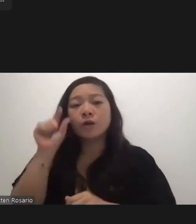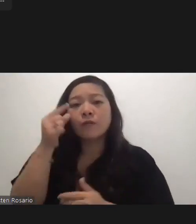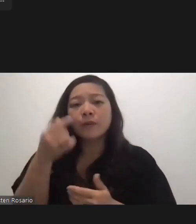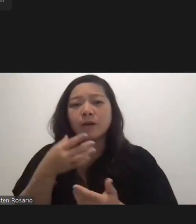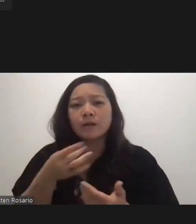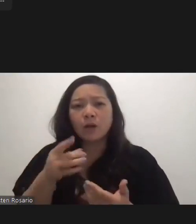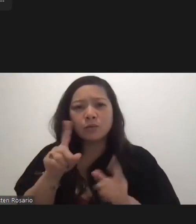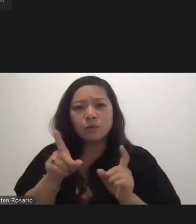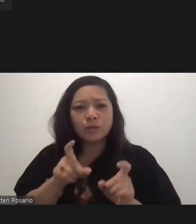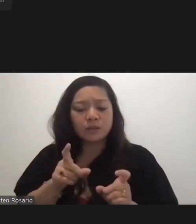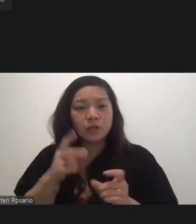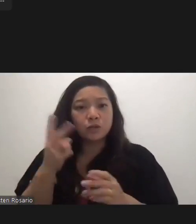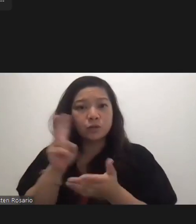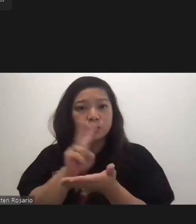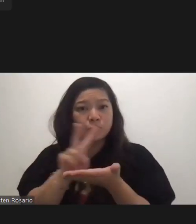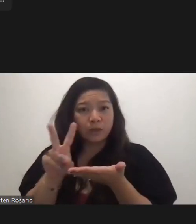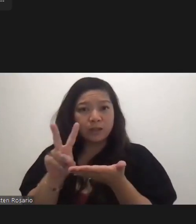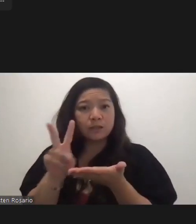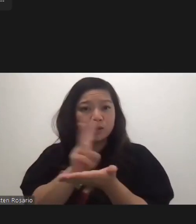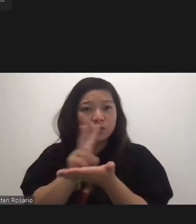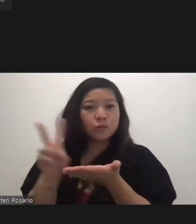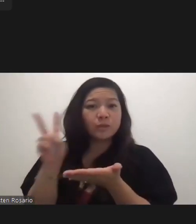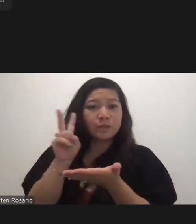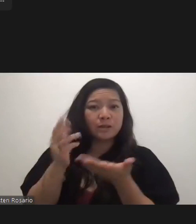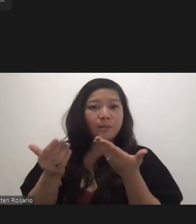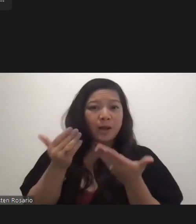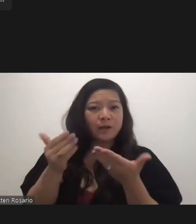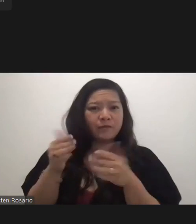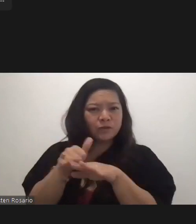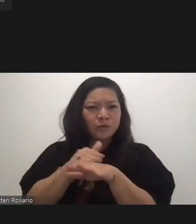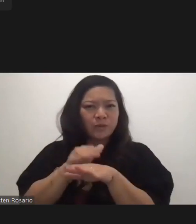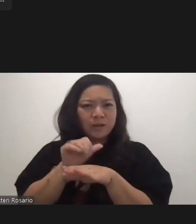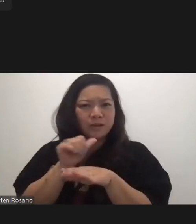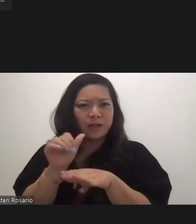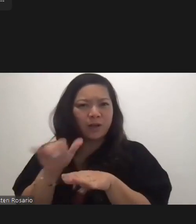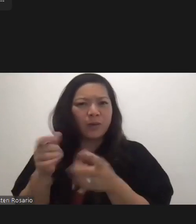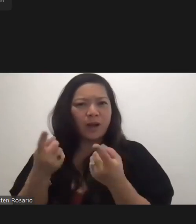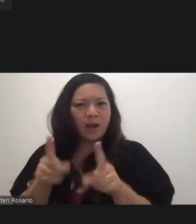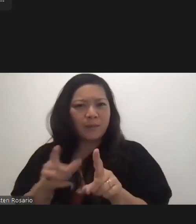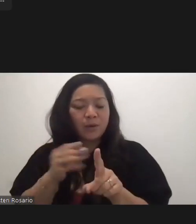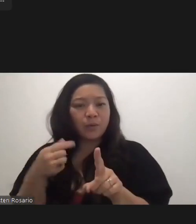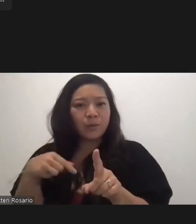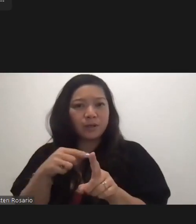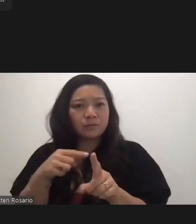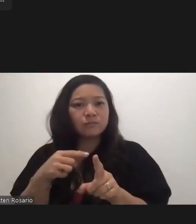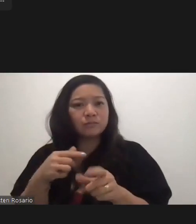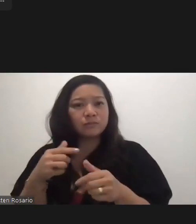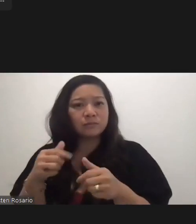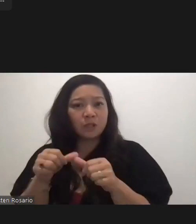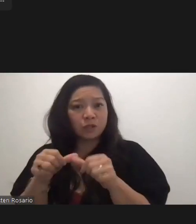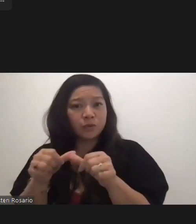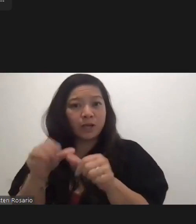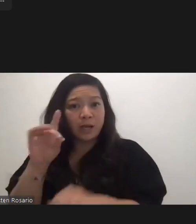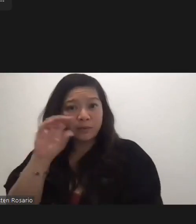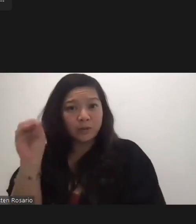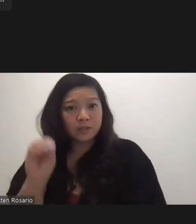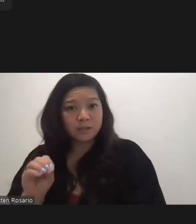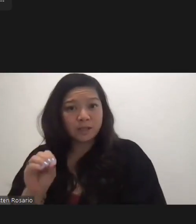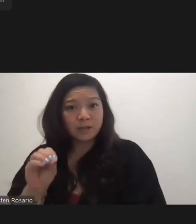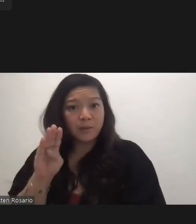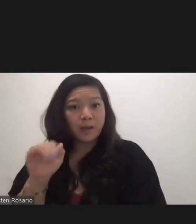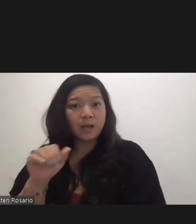in the last two weeks, vaccinations might have slowed down a little bit. Is that actually the case? And are we still on track to hit that 80% by Liberation Day?